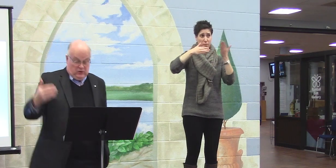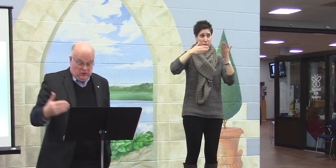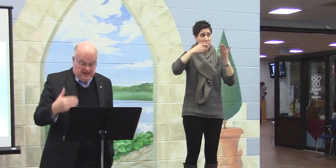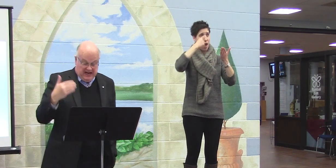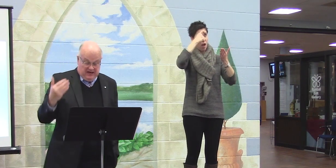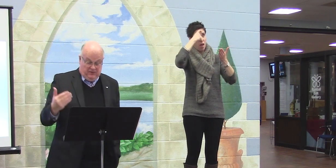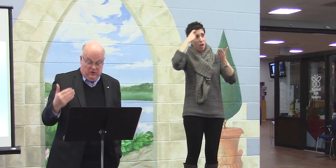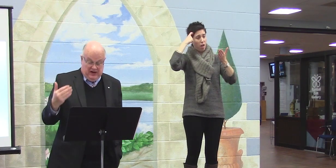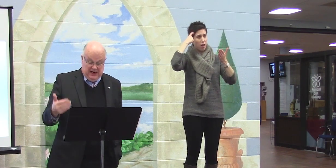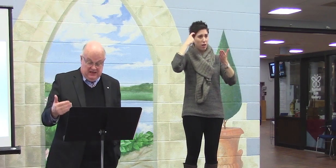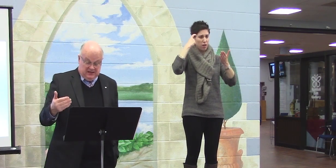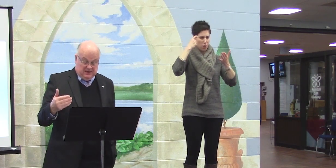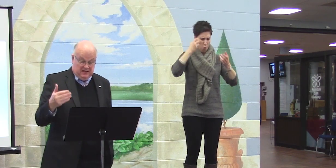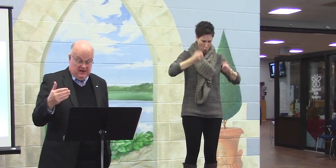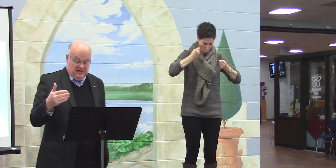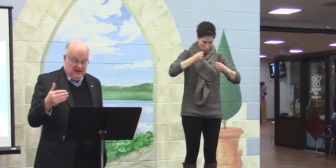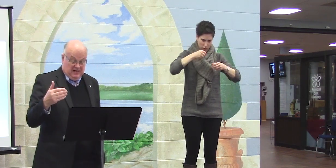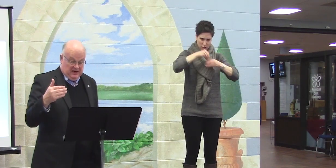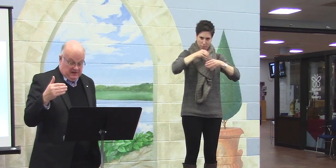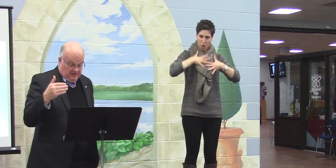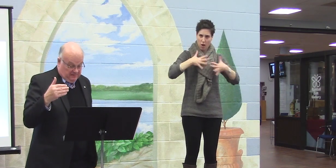right to the end of your days.